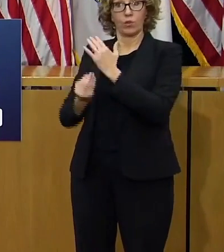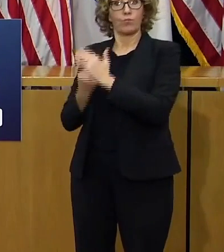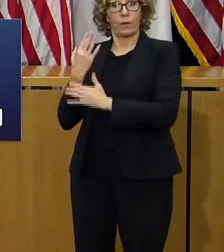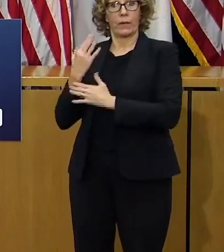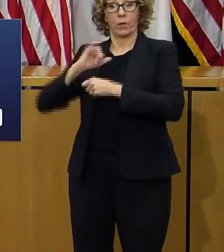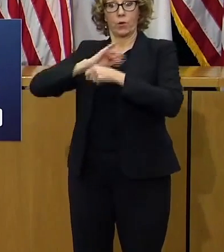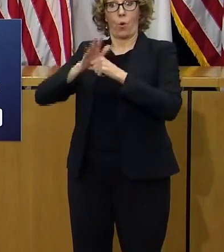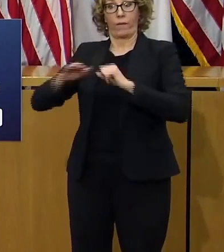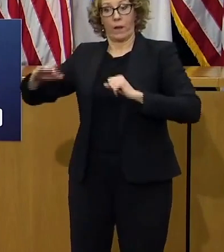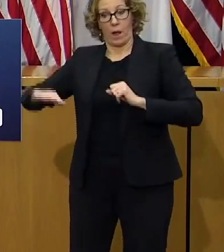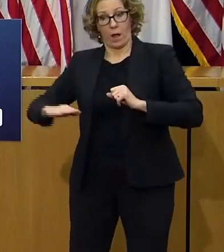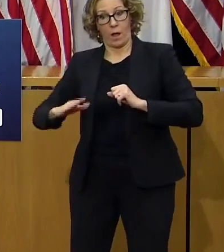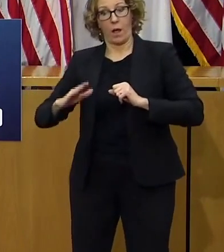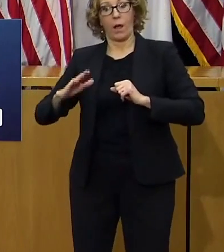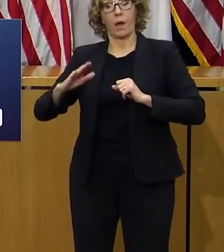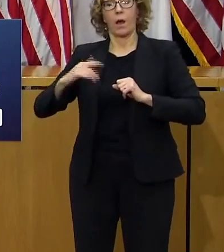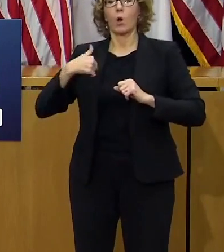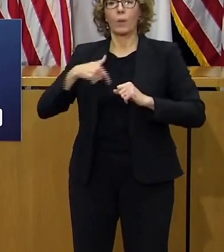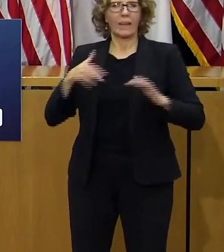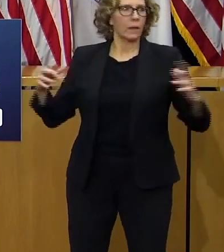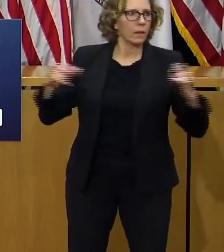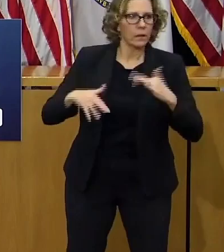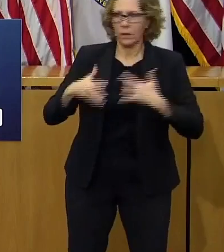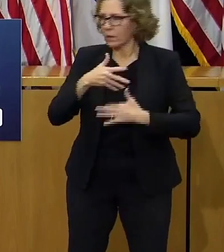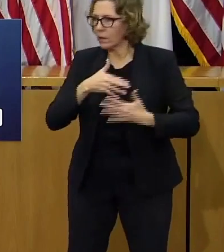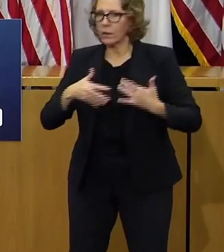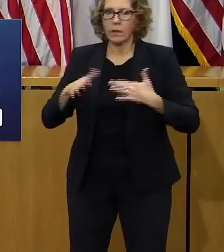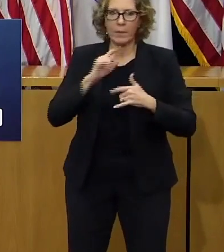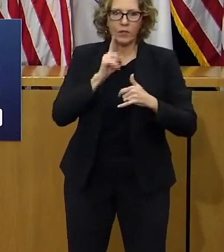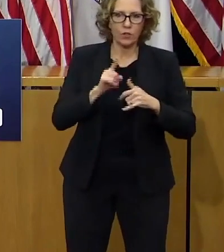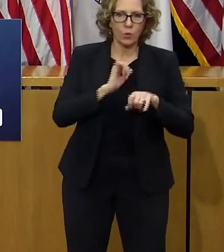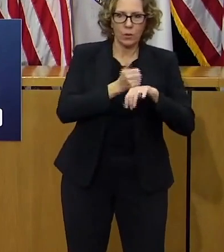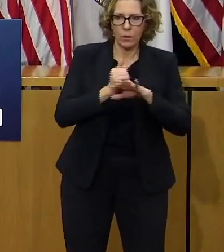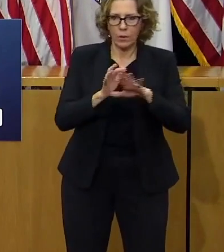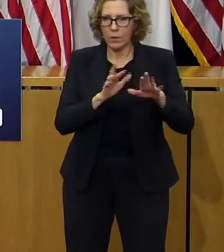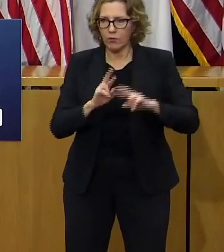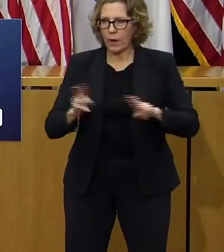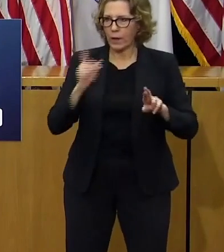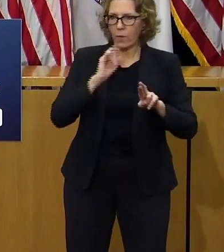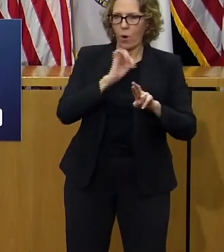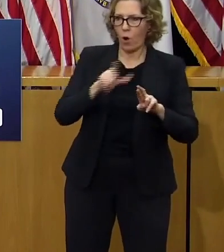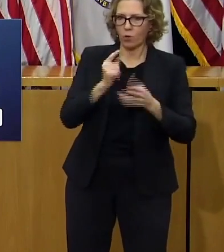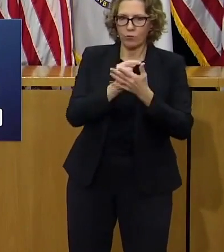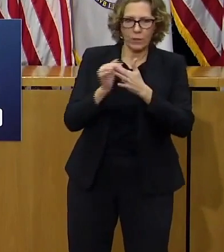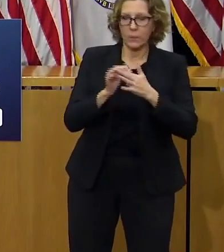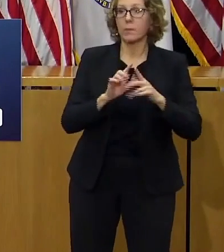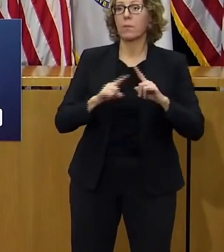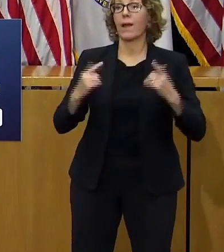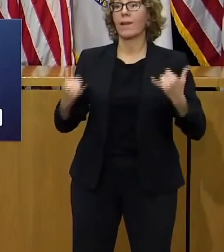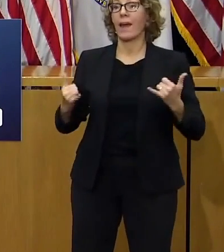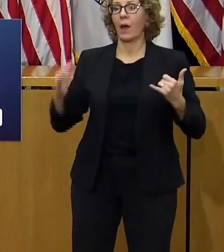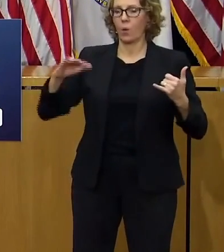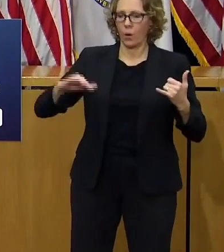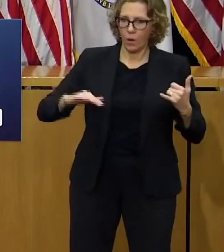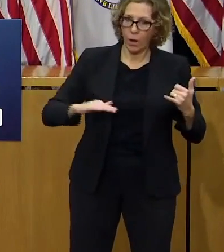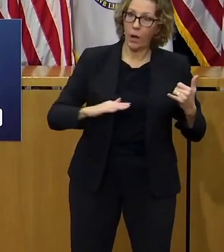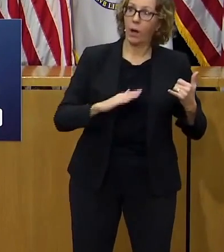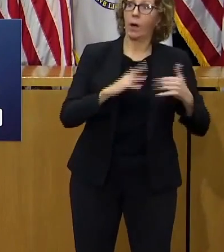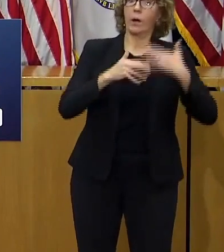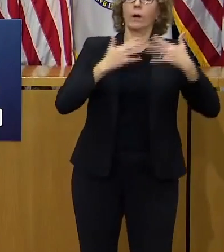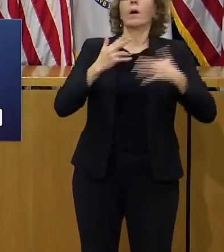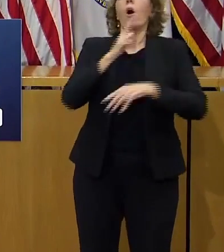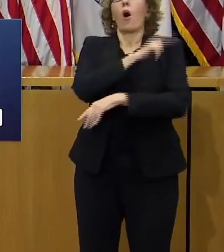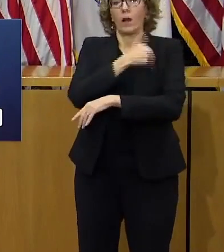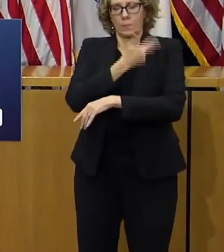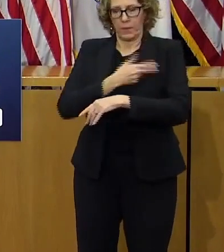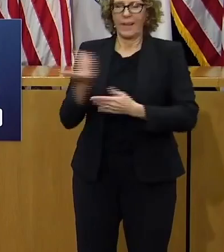ensuring that our residents coveted acute health care needs were met today our hospitals continue to step up to meet the